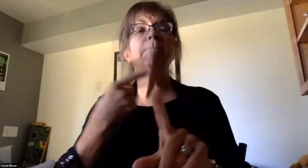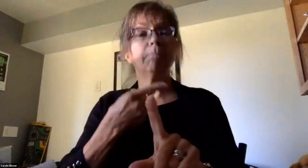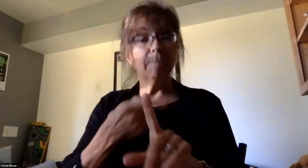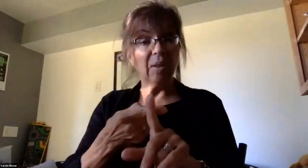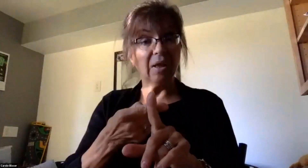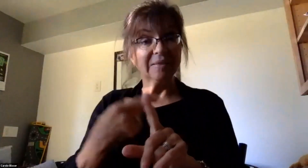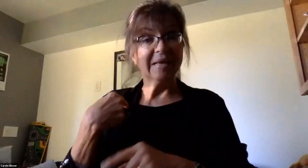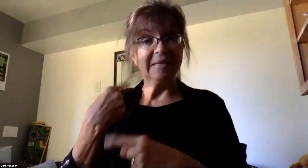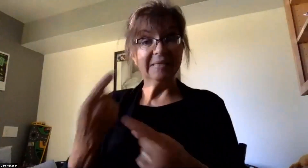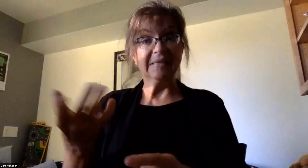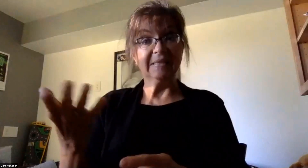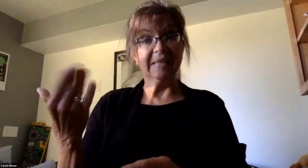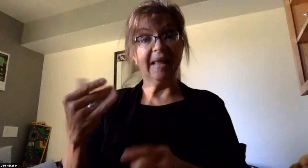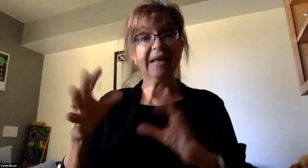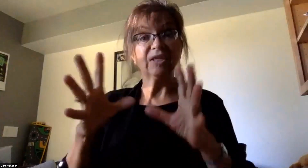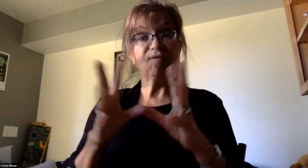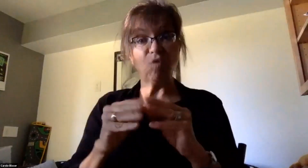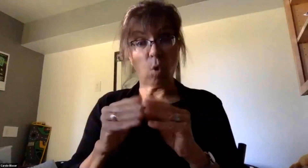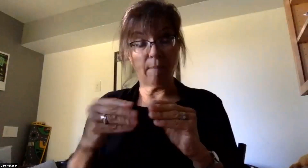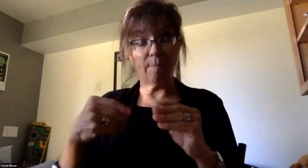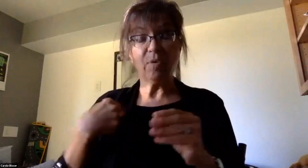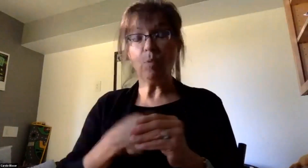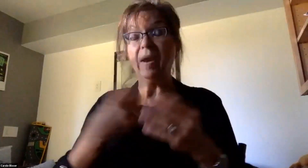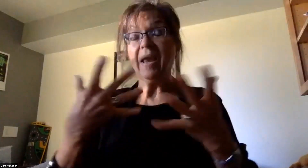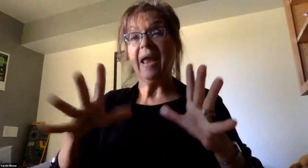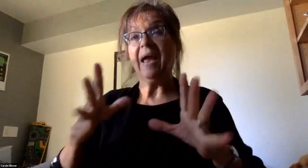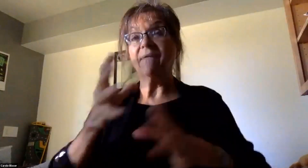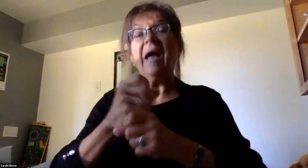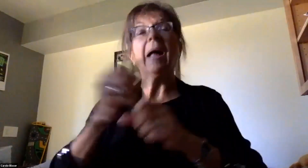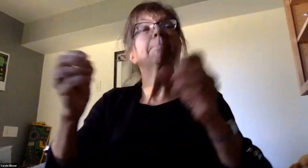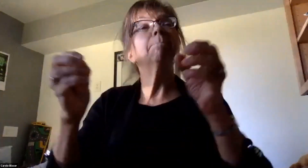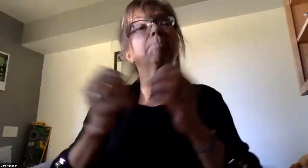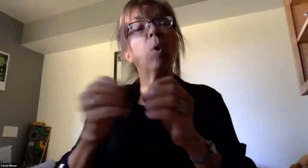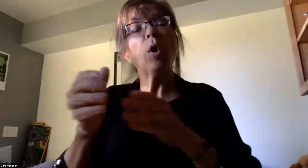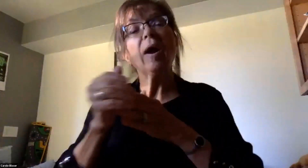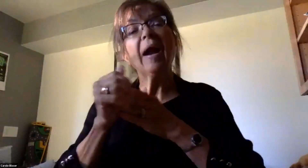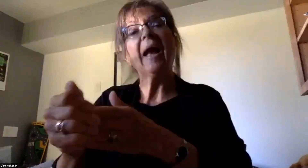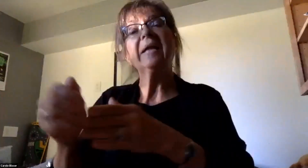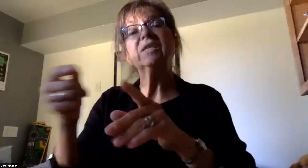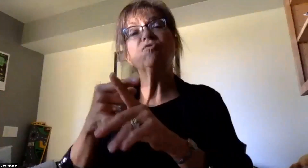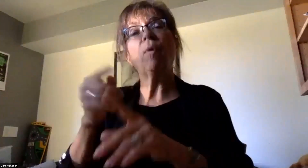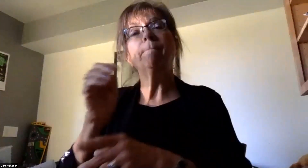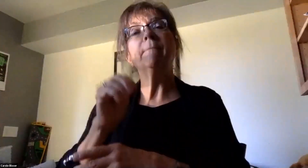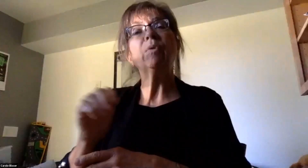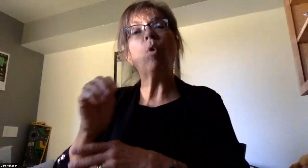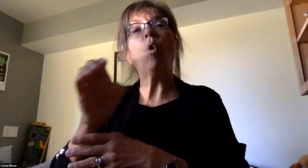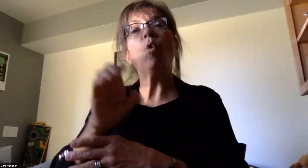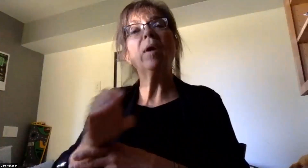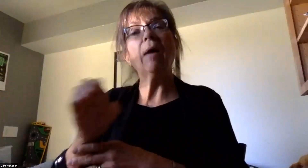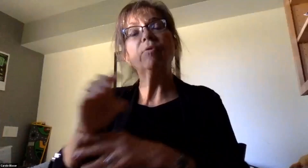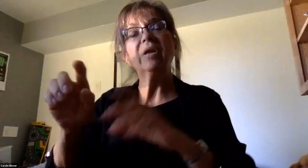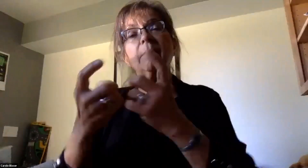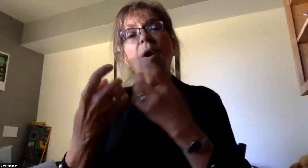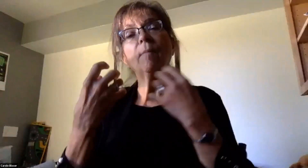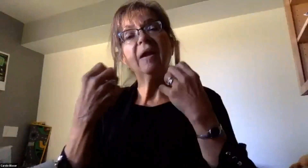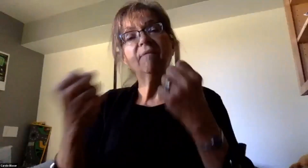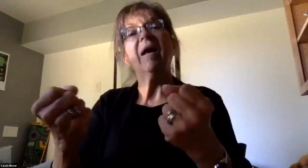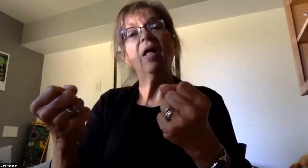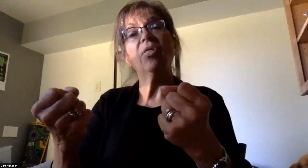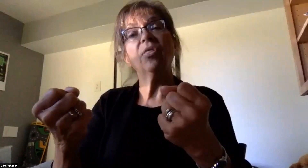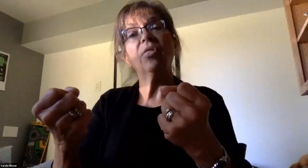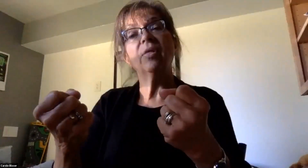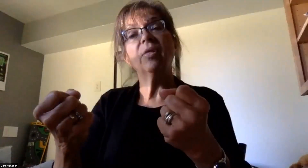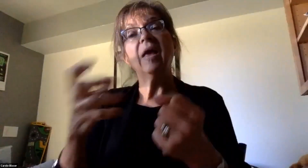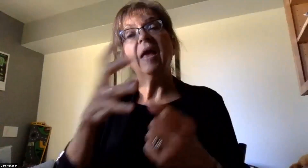last forum, we have received additional guidance from the Monroe County Department of Health, and I will capture that new information